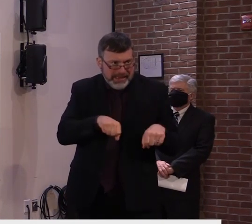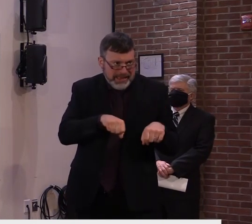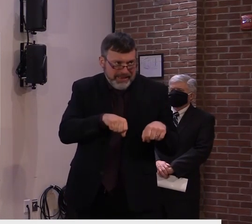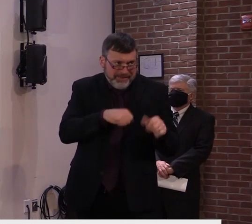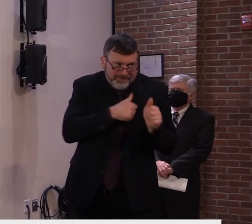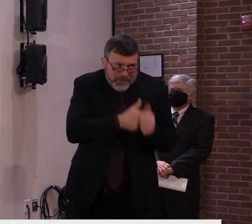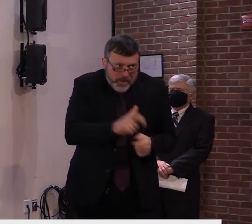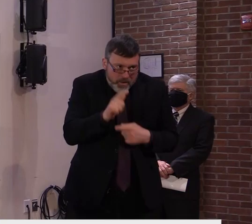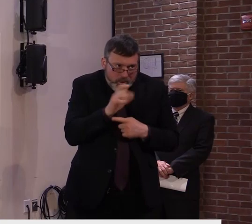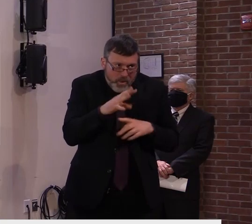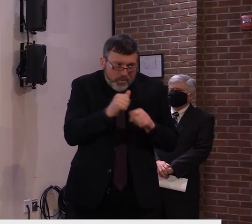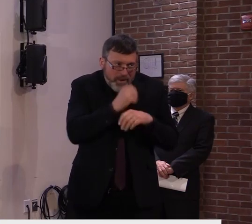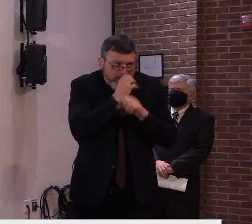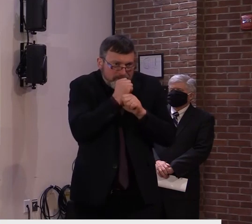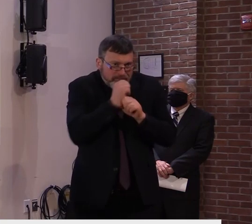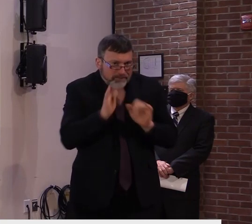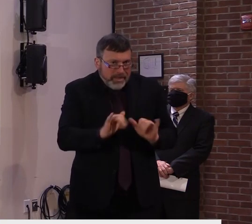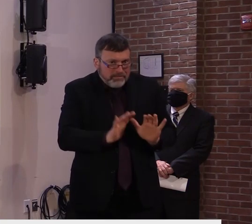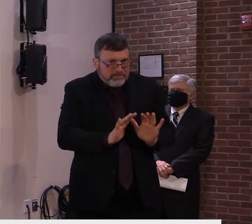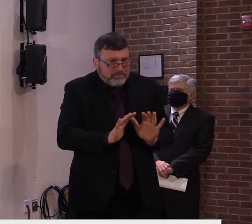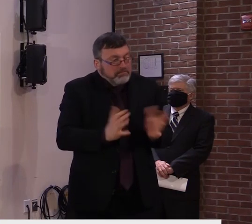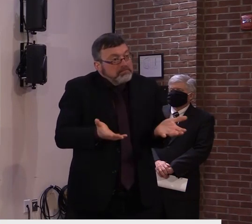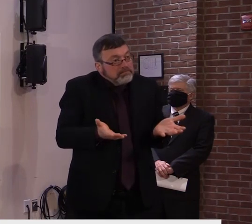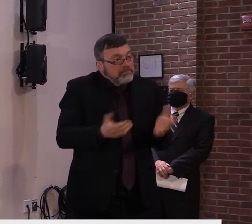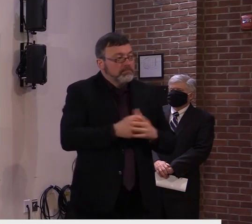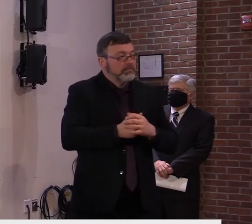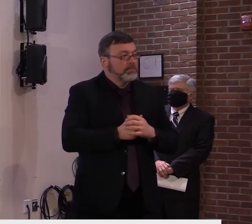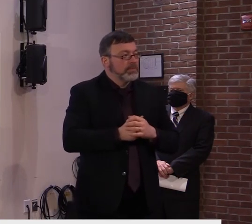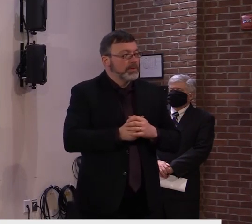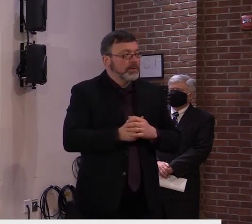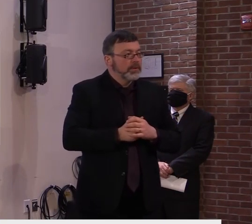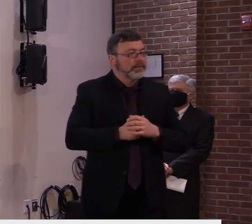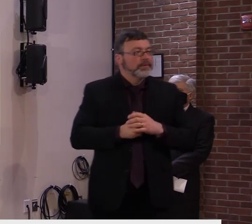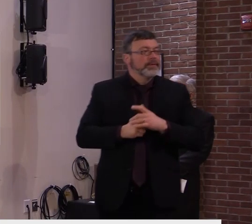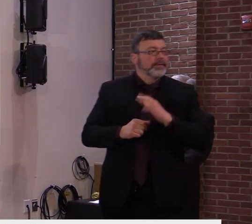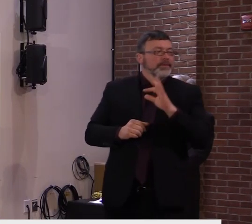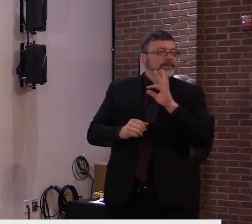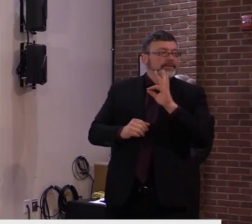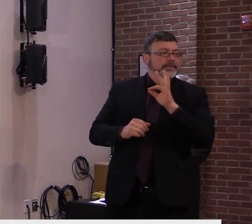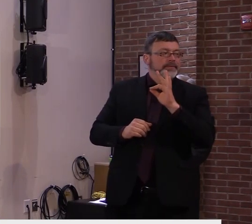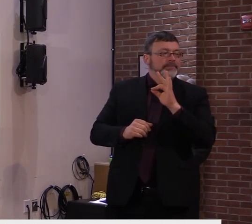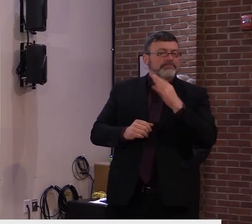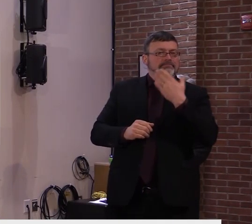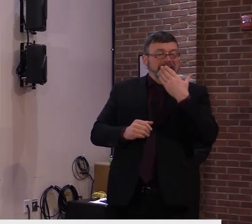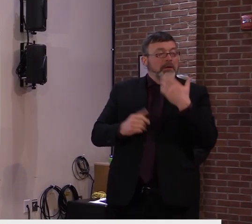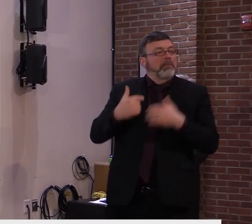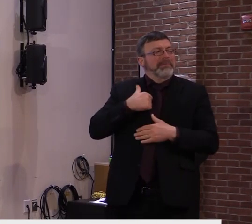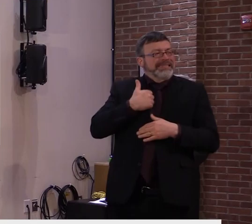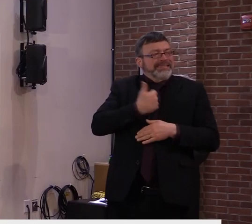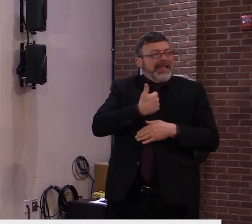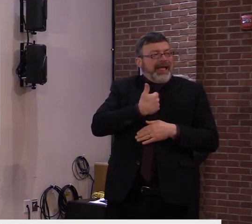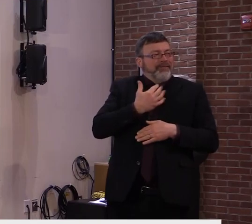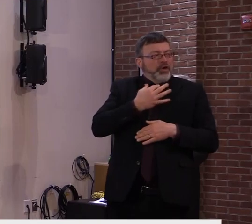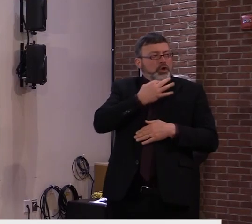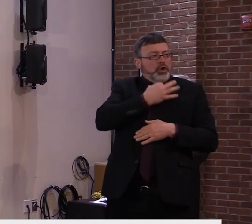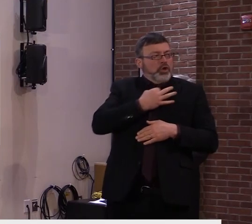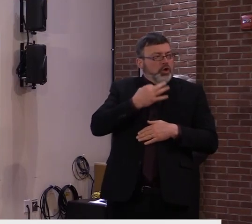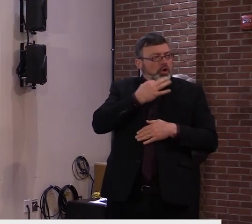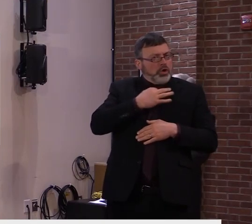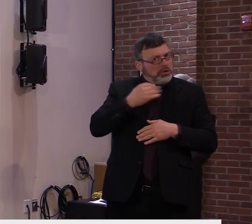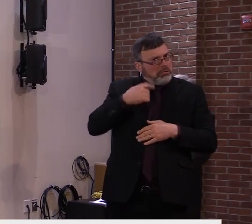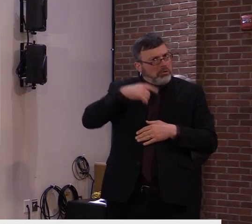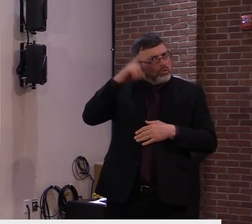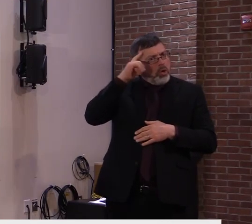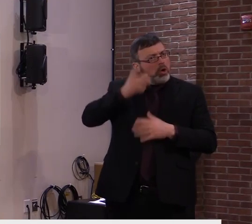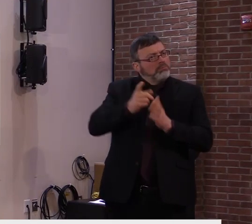Okay, thank you. I just, I was just wondering, because it's supposed to be promptly, as you know, the response, and they